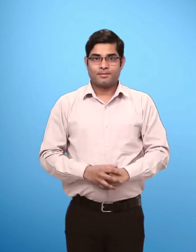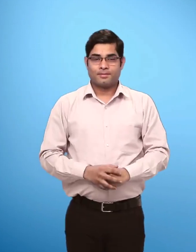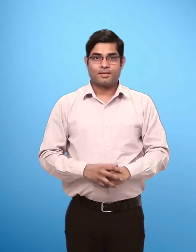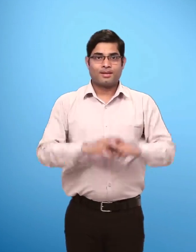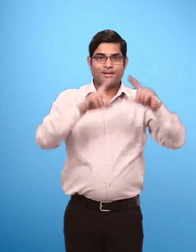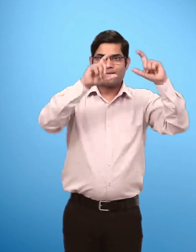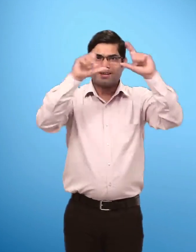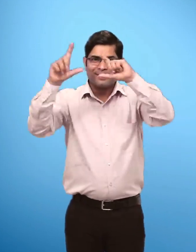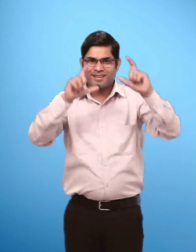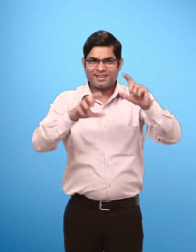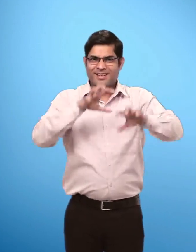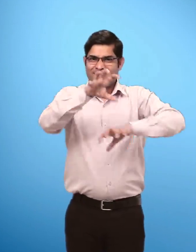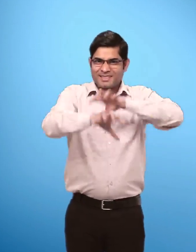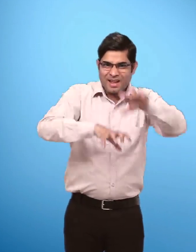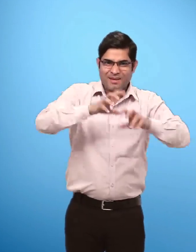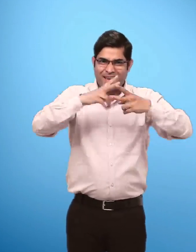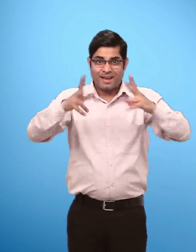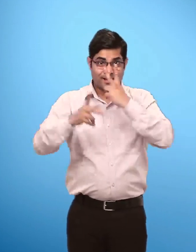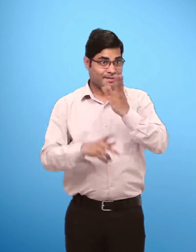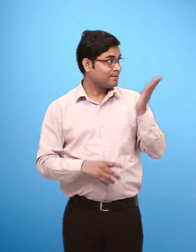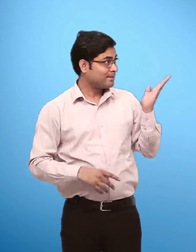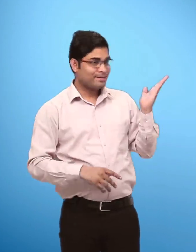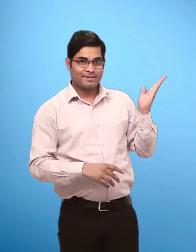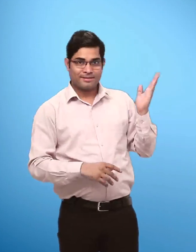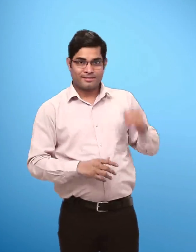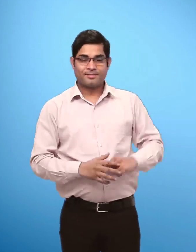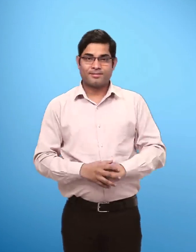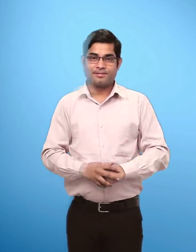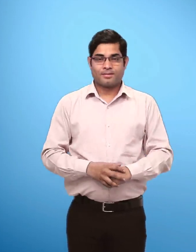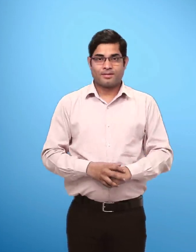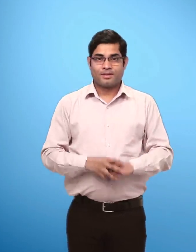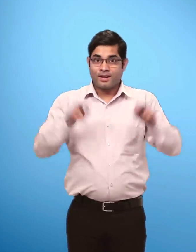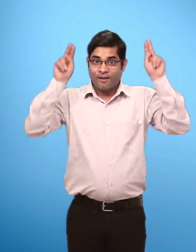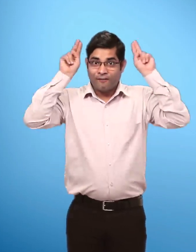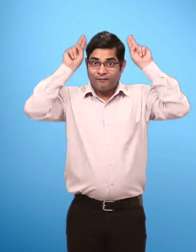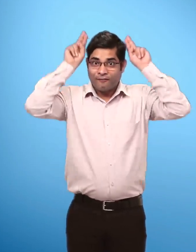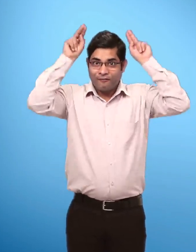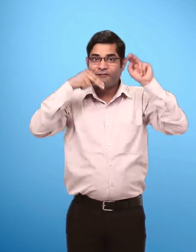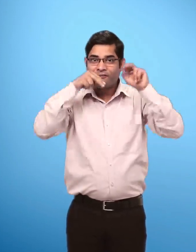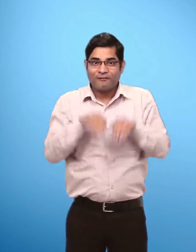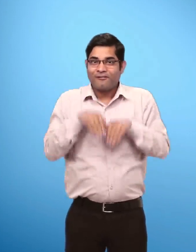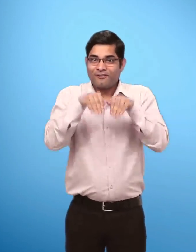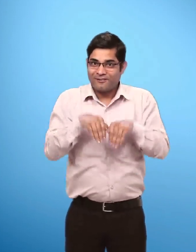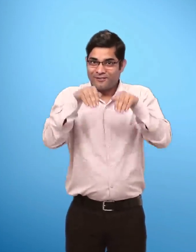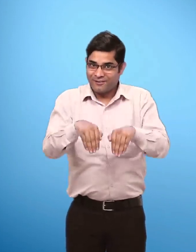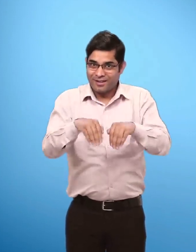Before beginning to read this page Let's become familiar with the animals